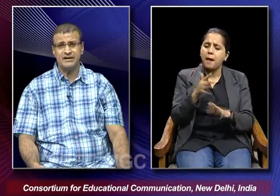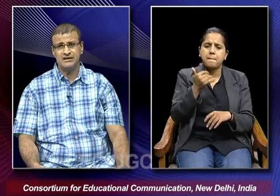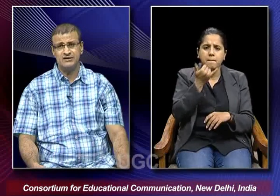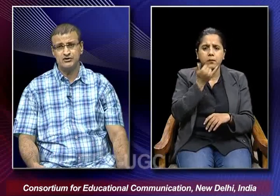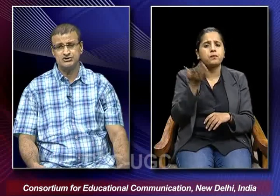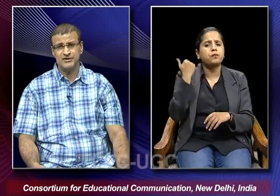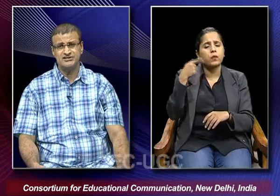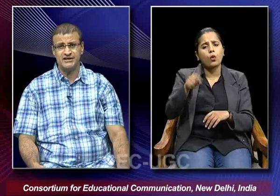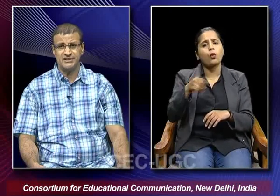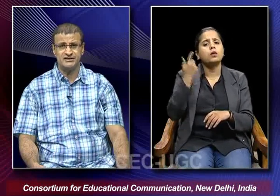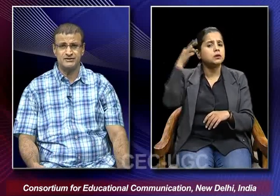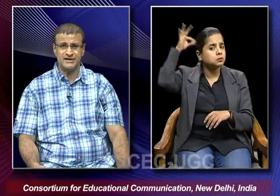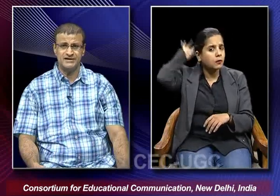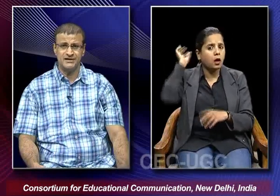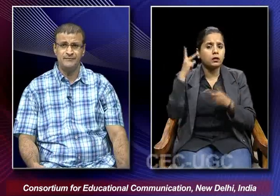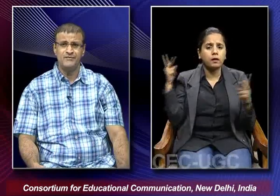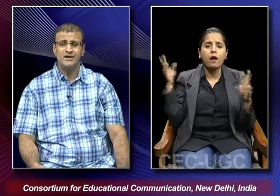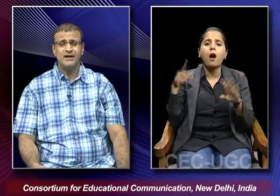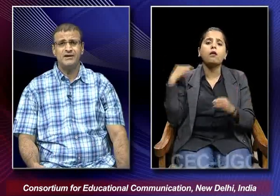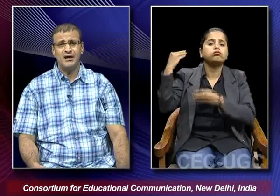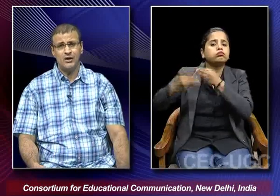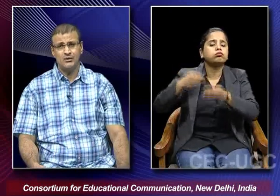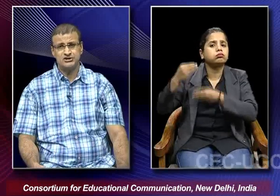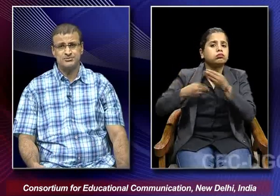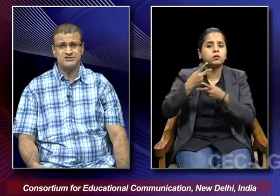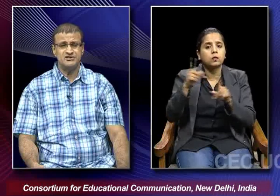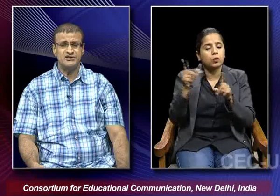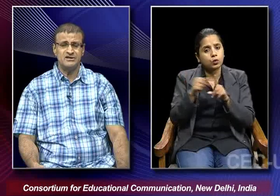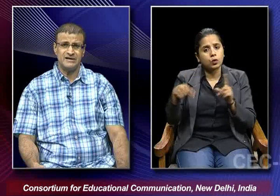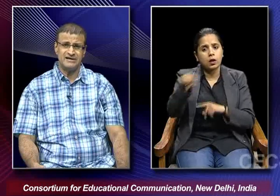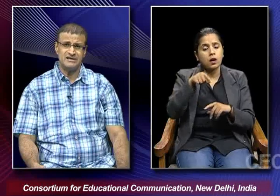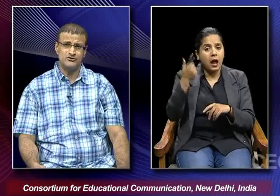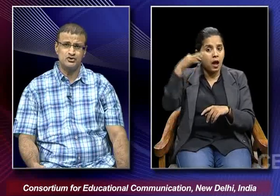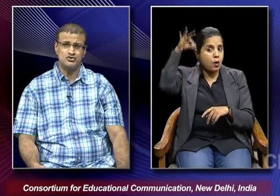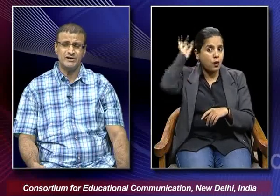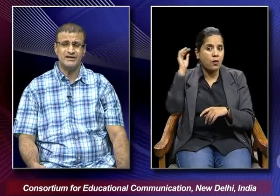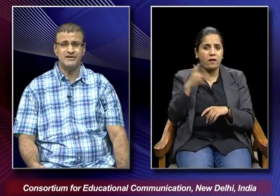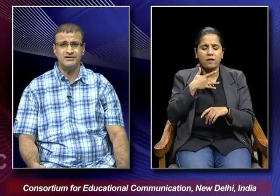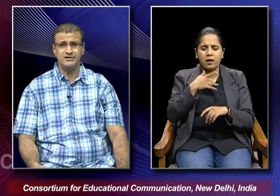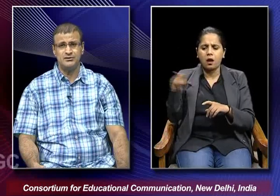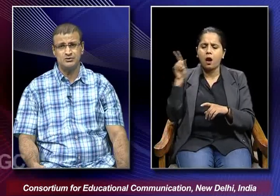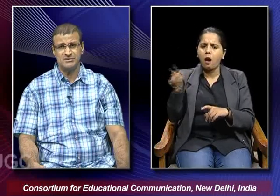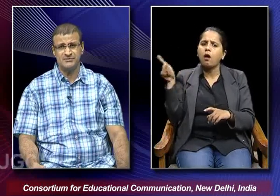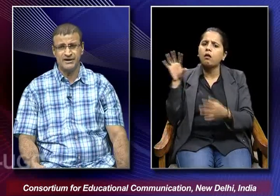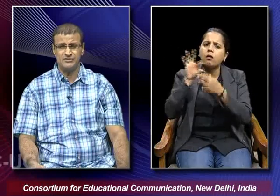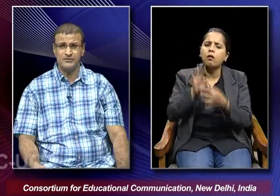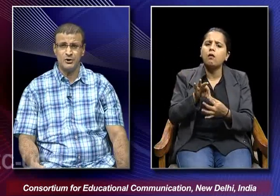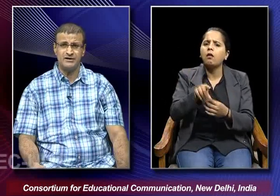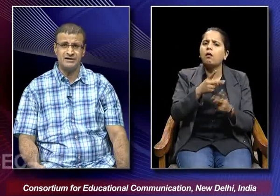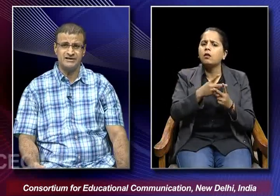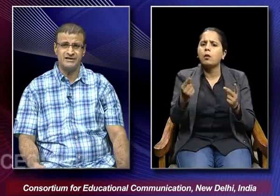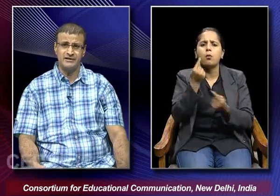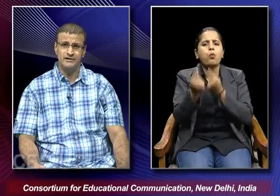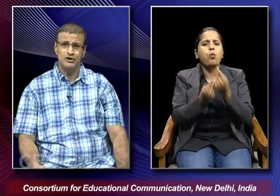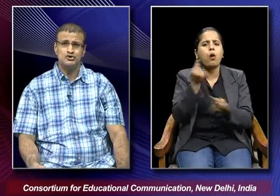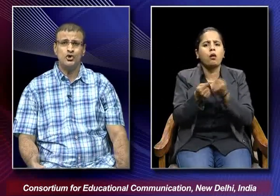hierarchy was functioning in the society and how this priestly hierarchy was also connected to some kind of a political